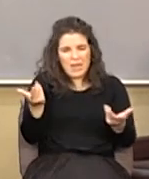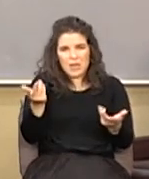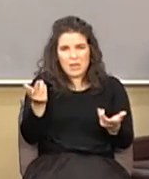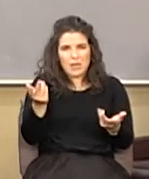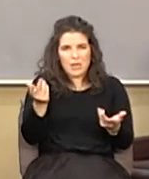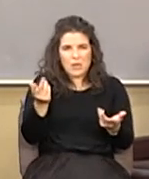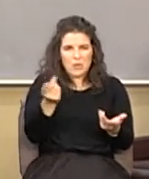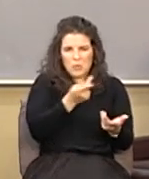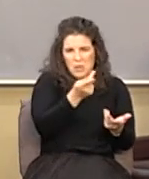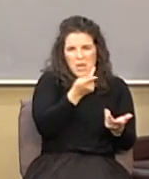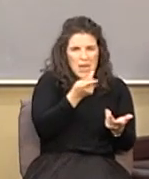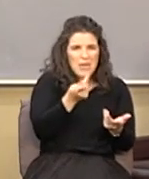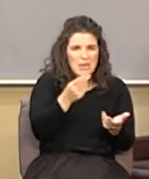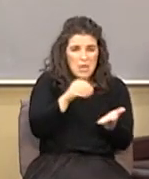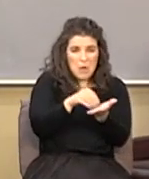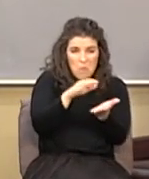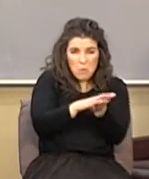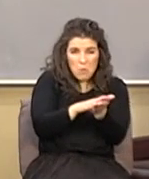think we're going to appear in history?